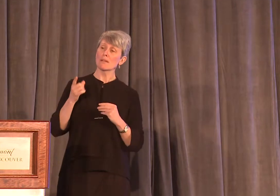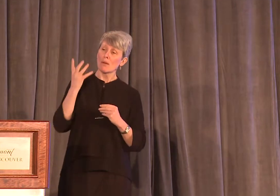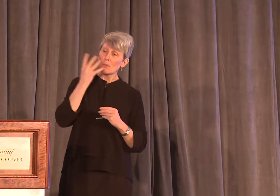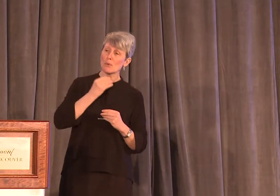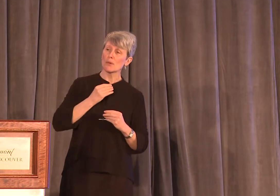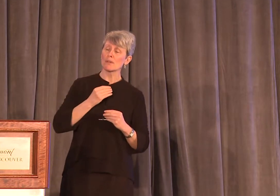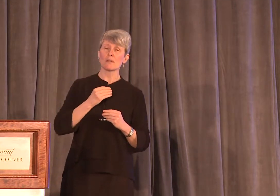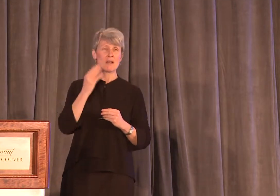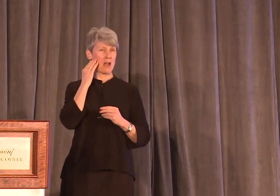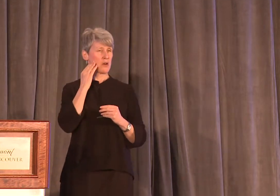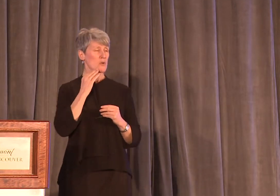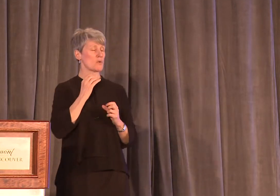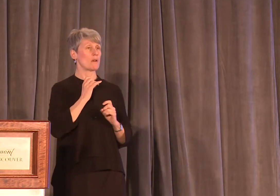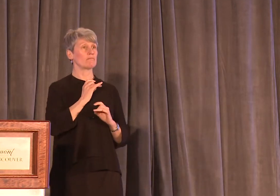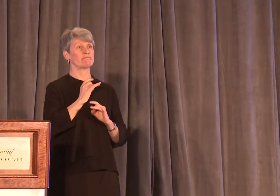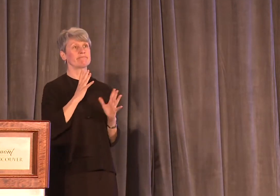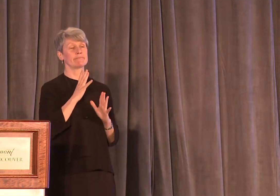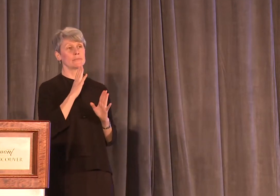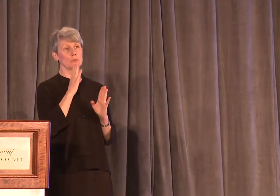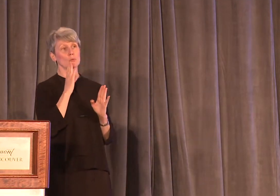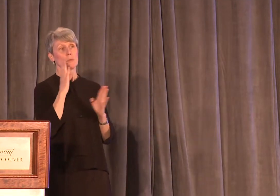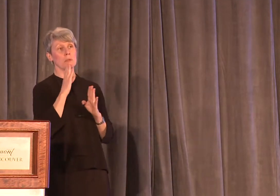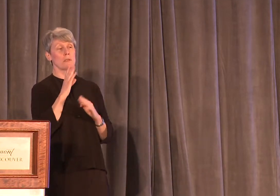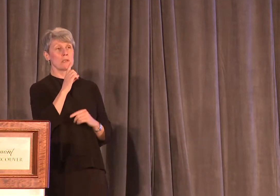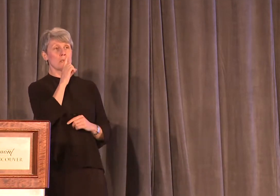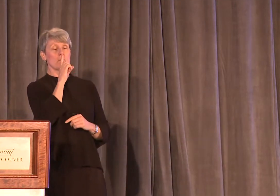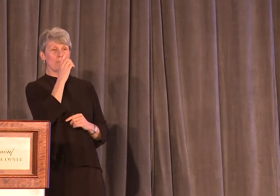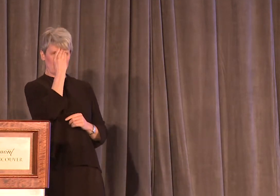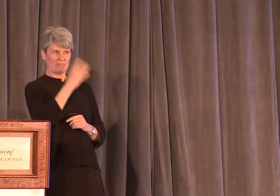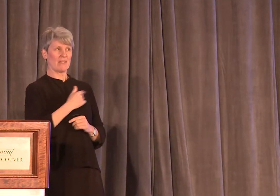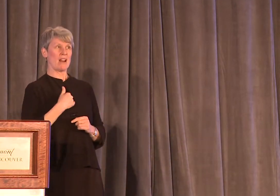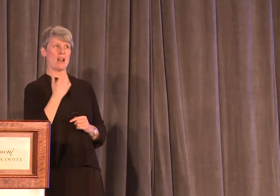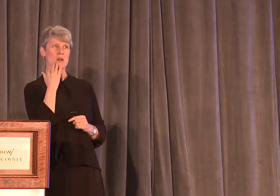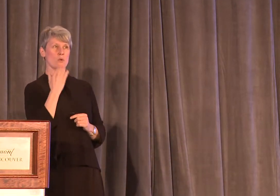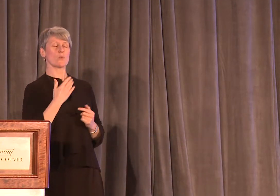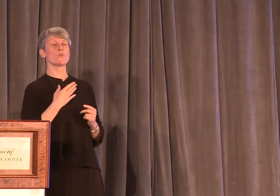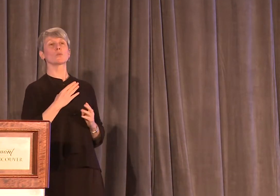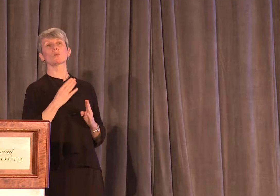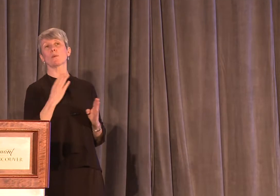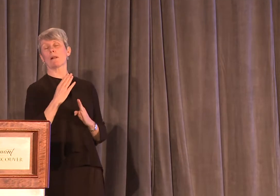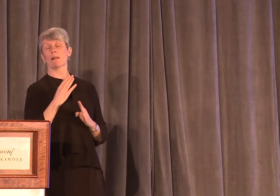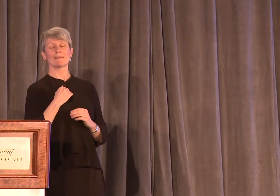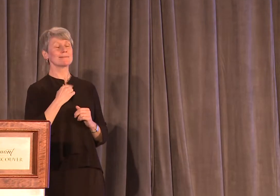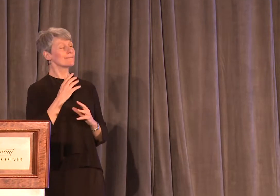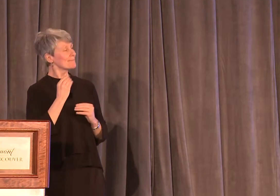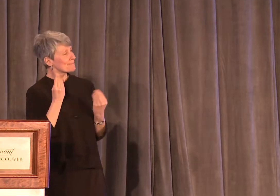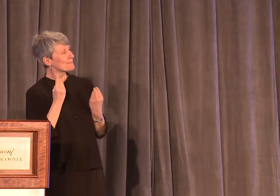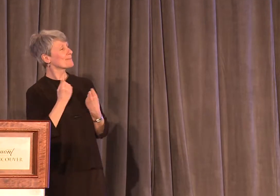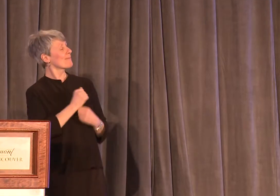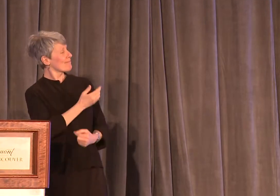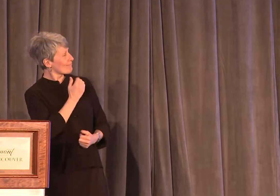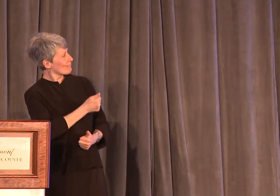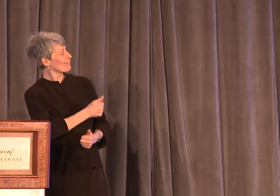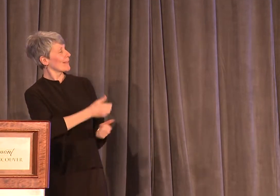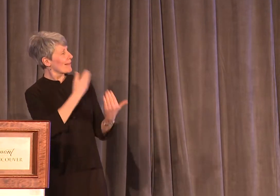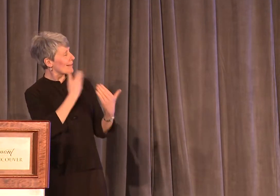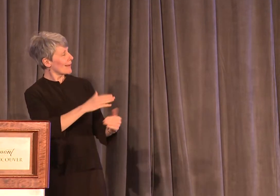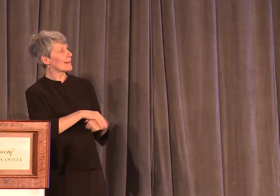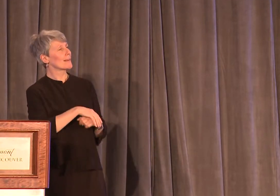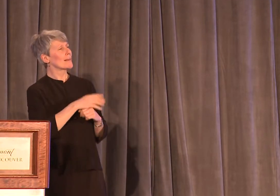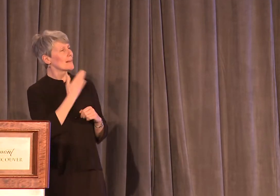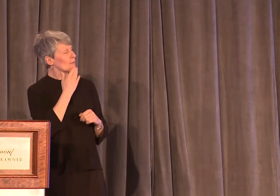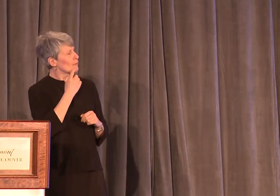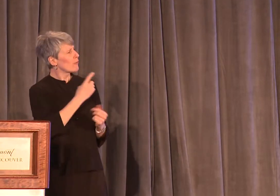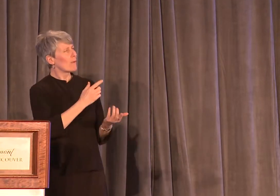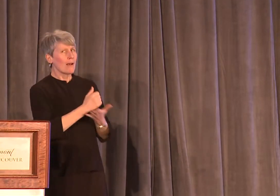I knew I was in trouble, but I didn't want him to know that I knew that. I smiled and thanked him and told him how grateful